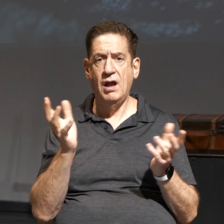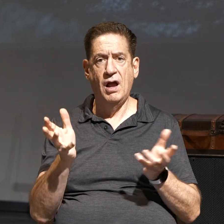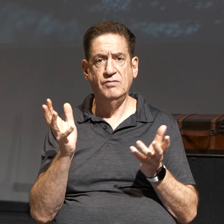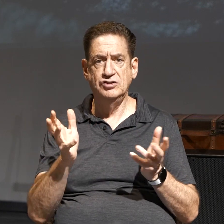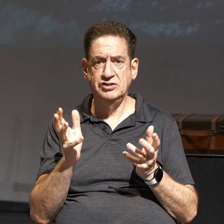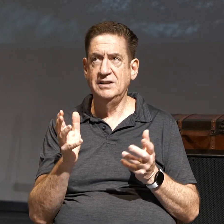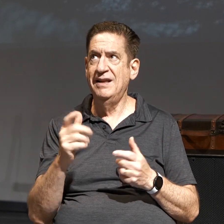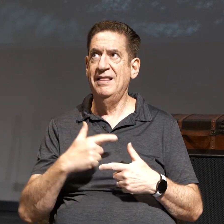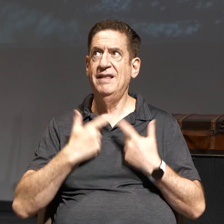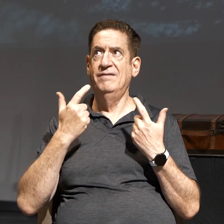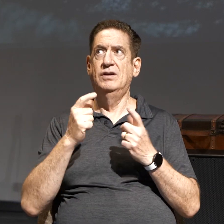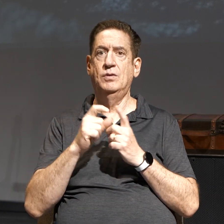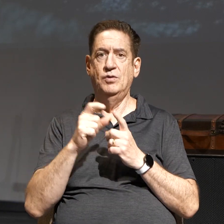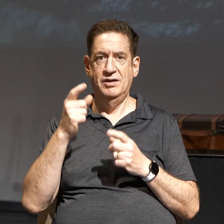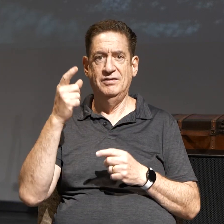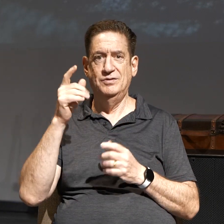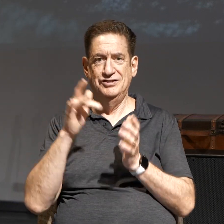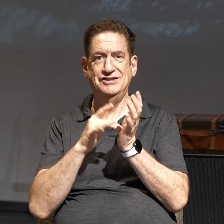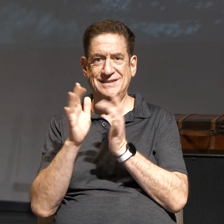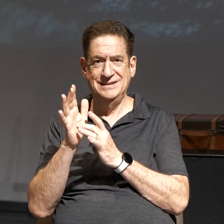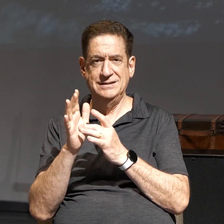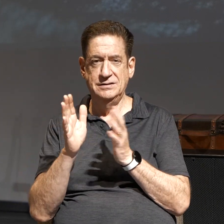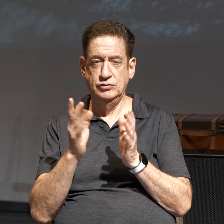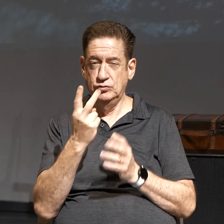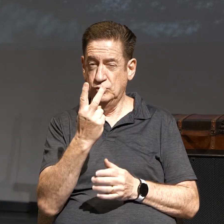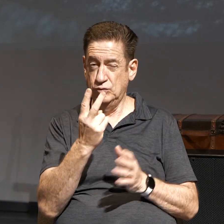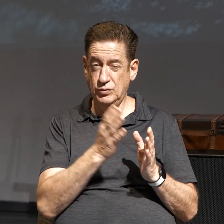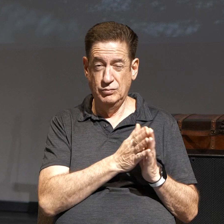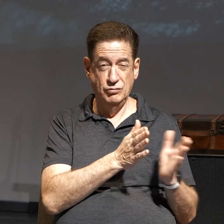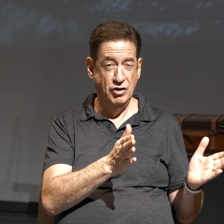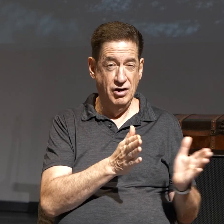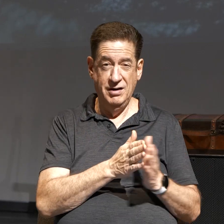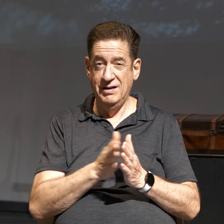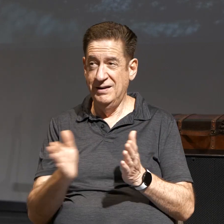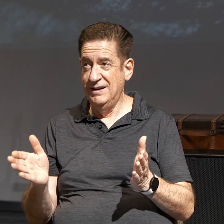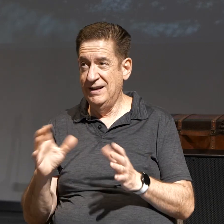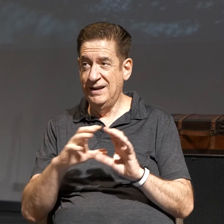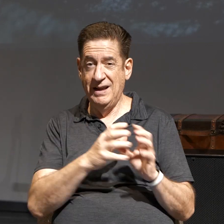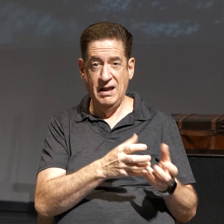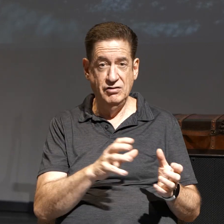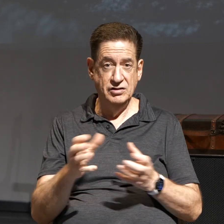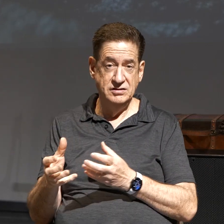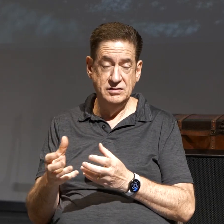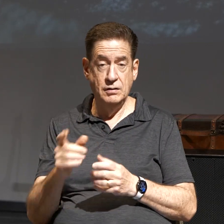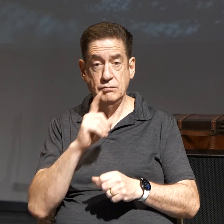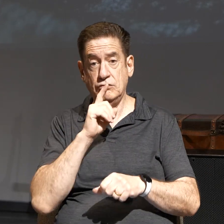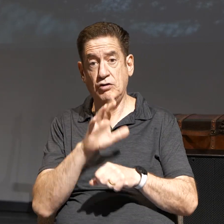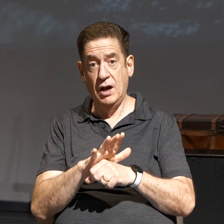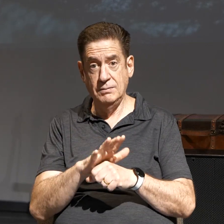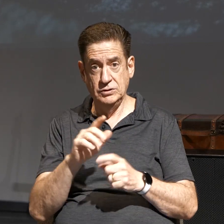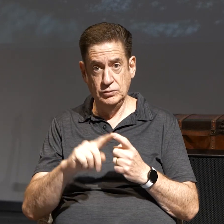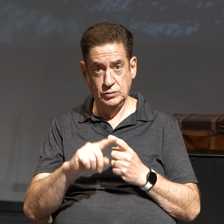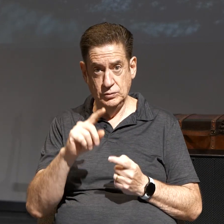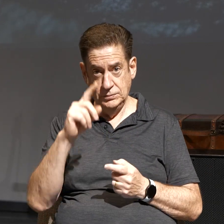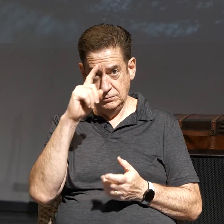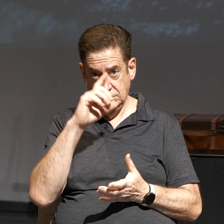living Word, Jesus. That's what Jesus is saying. Two broad categories of praying God's Word. First is promises to believe